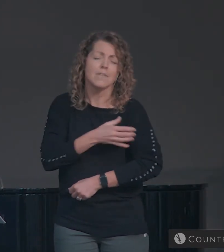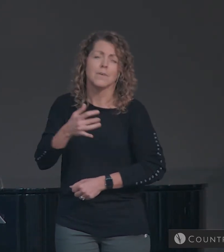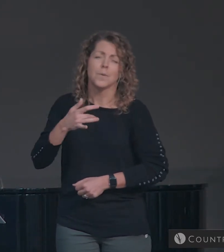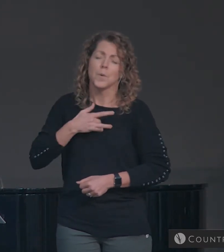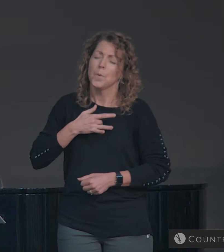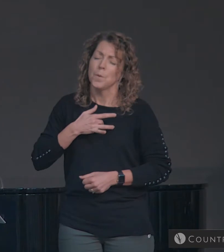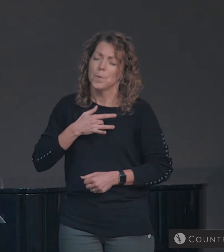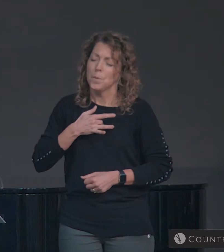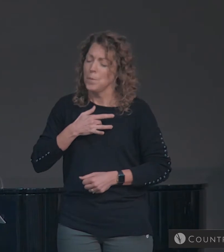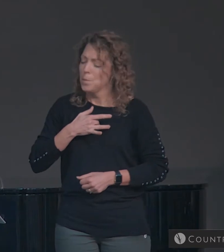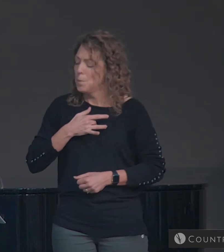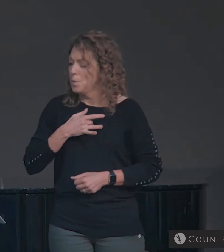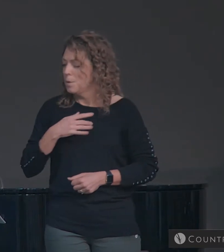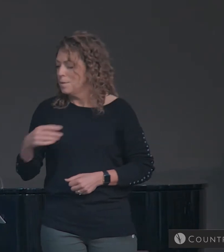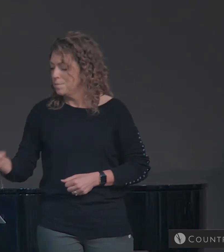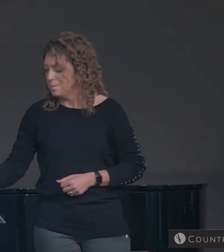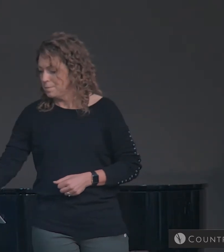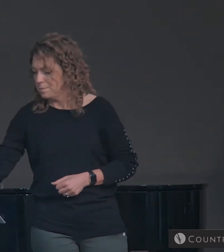flood.